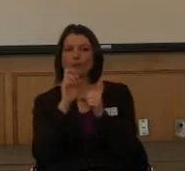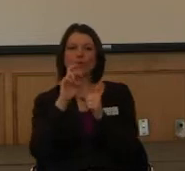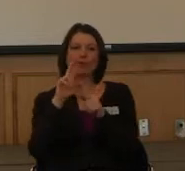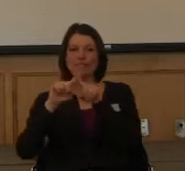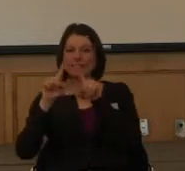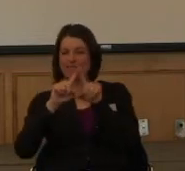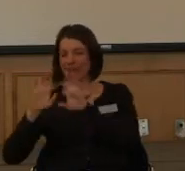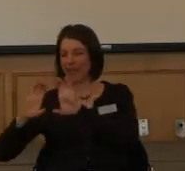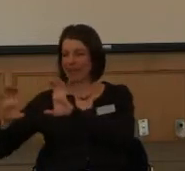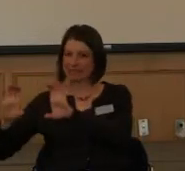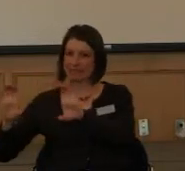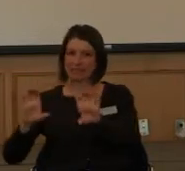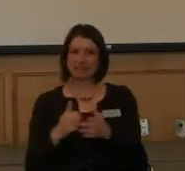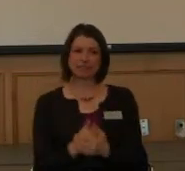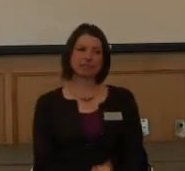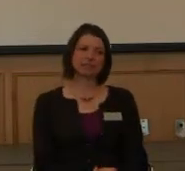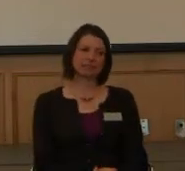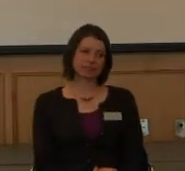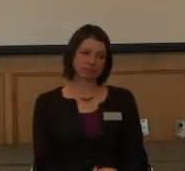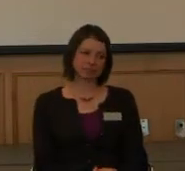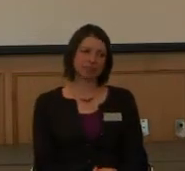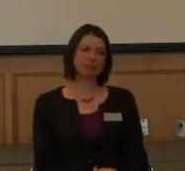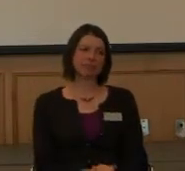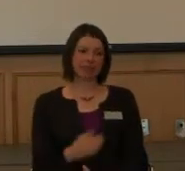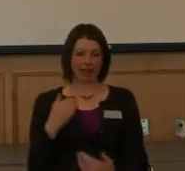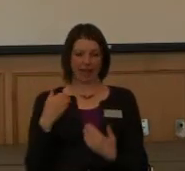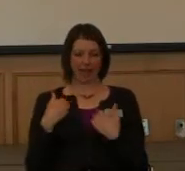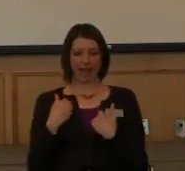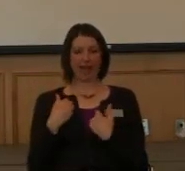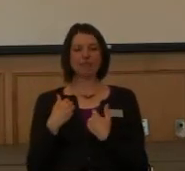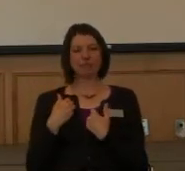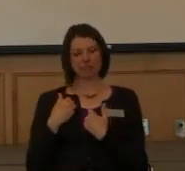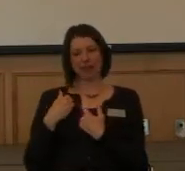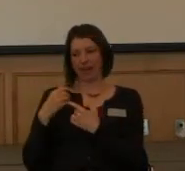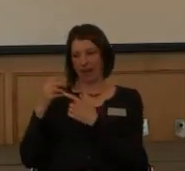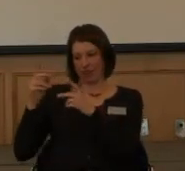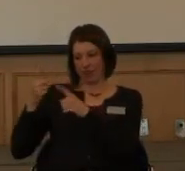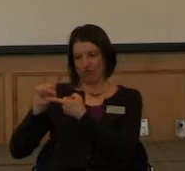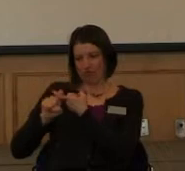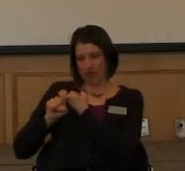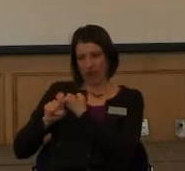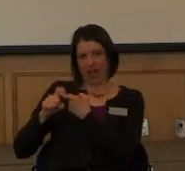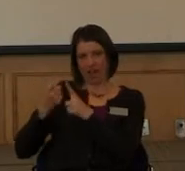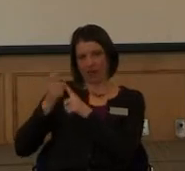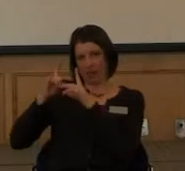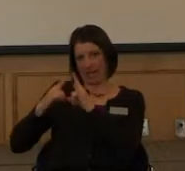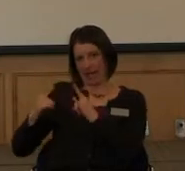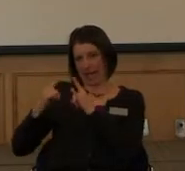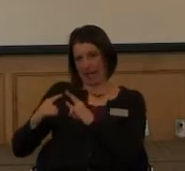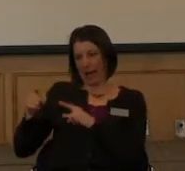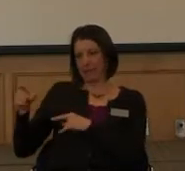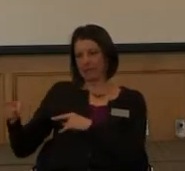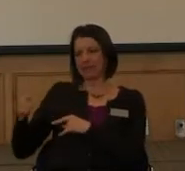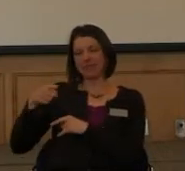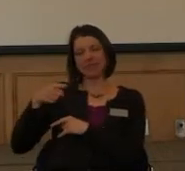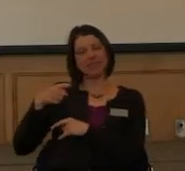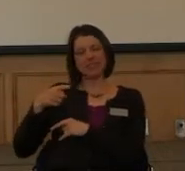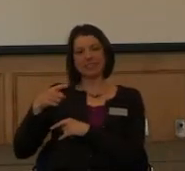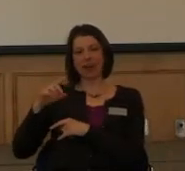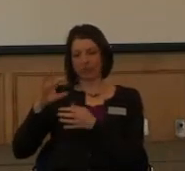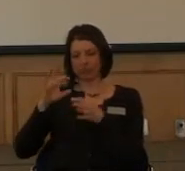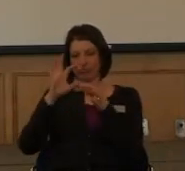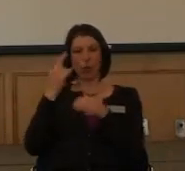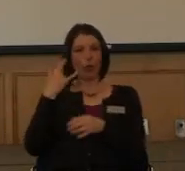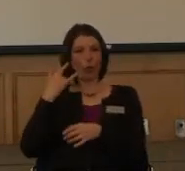from camp is, he's actually a gold medal Paralympic tennis player. He, this last Paralympics, this last summer,